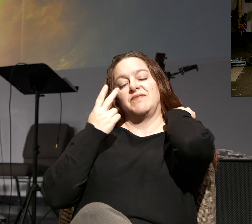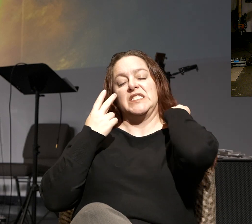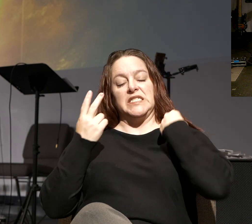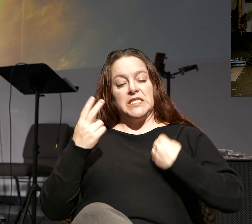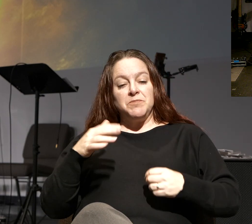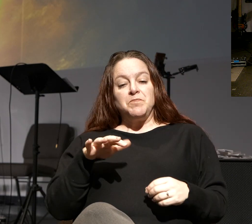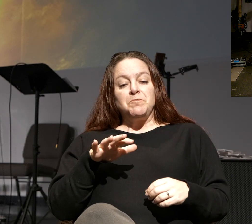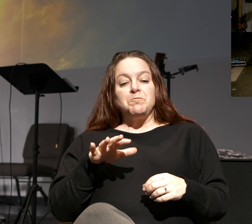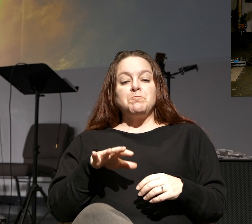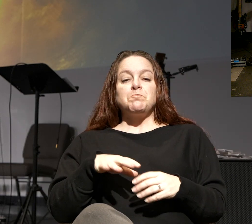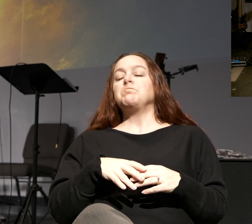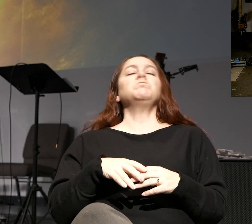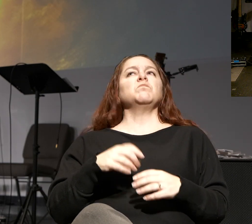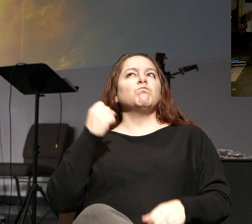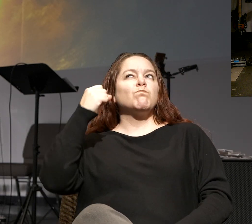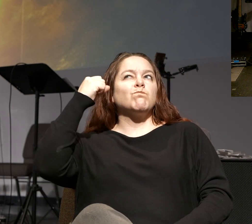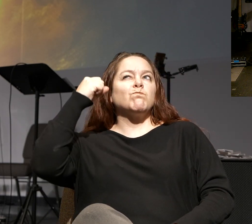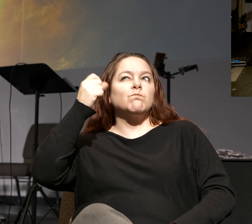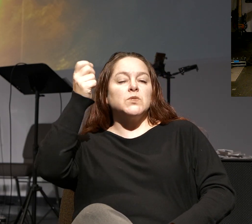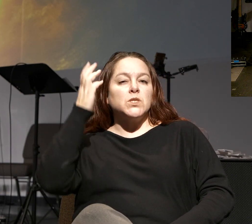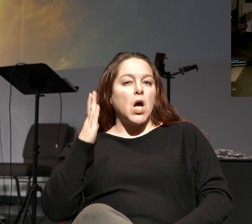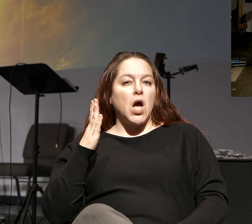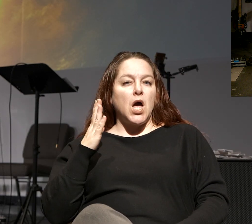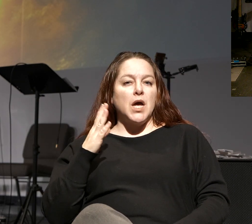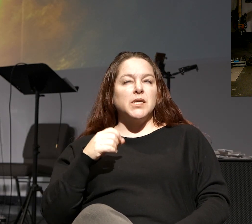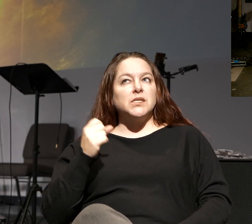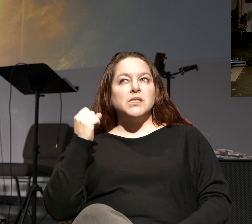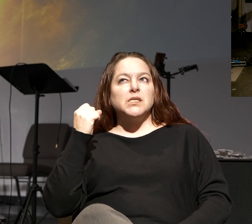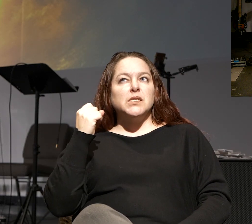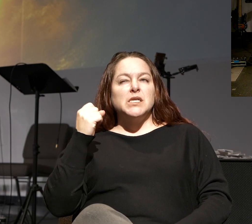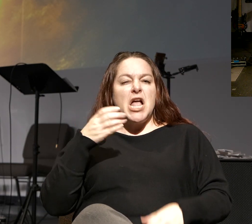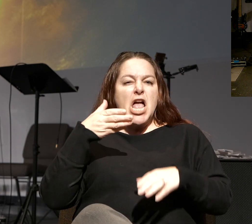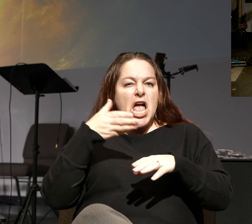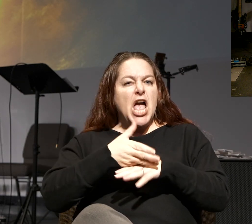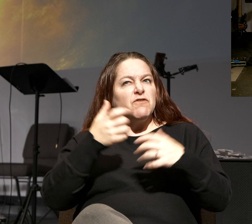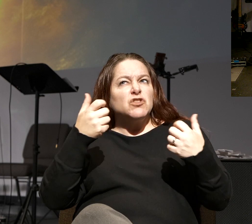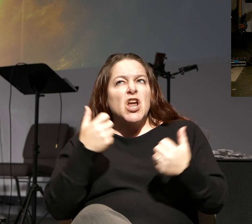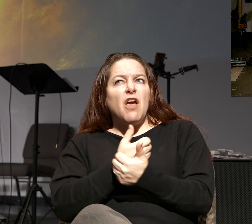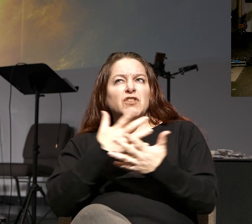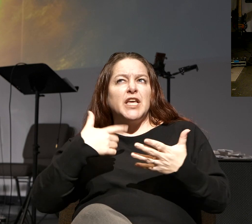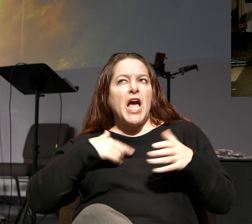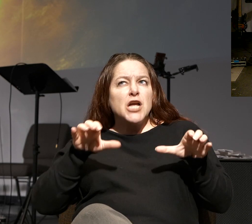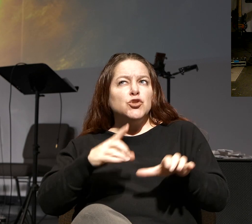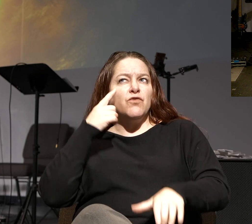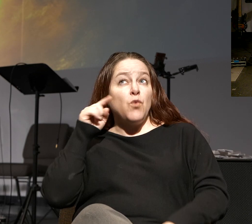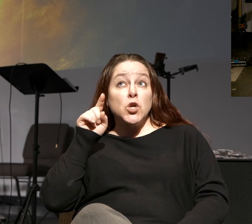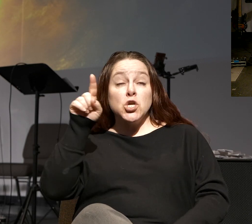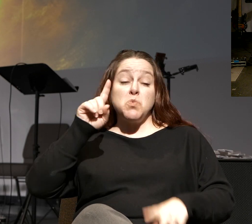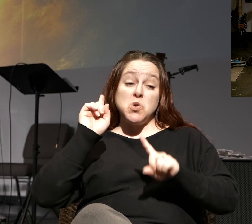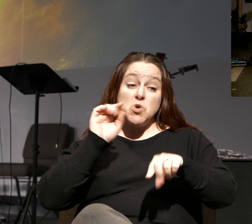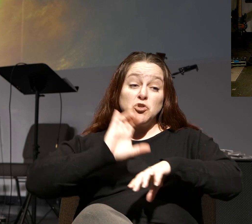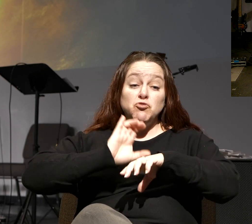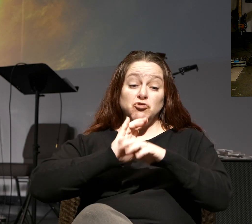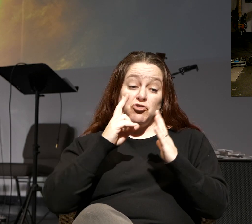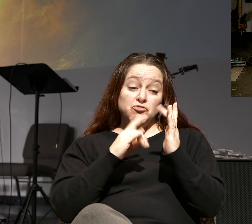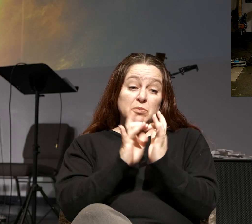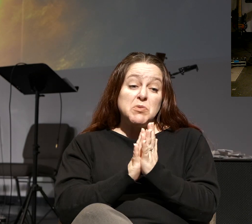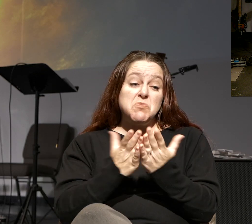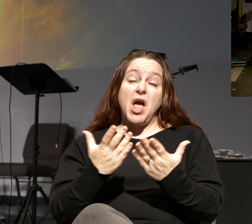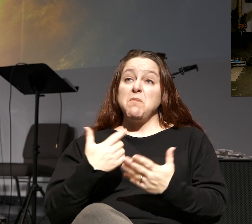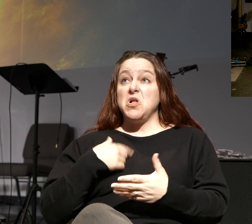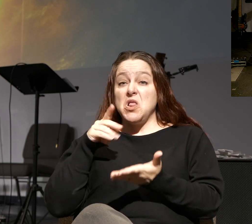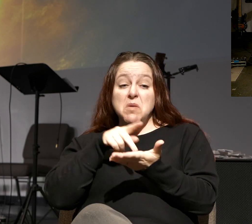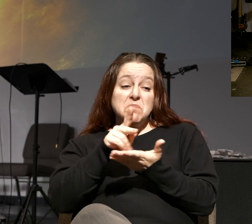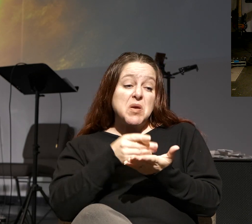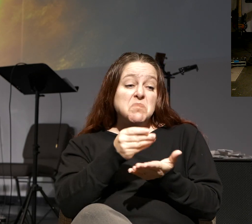this. They shake their fist at God, and they go, after all I did for you, I went to church, I read my Bible, I dropped